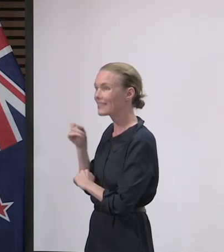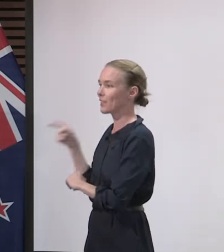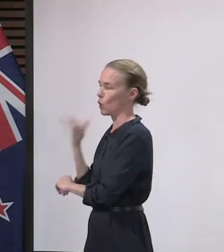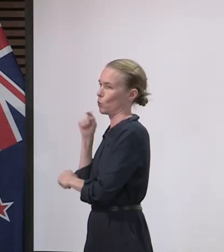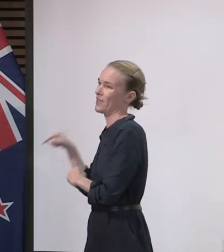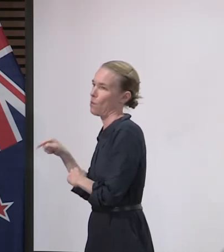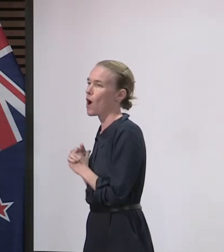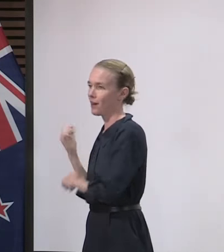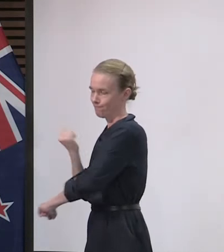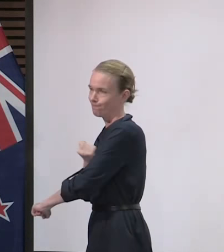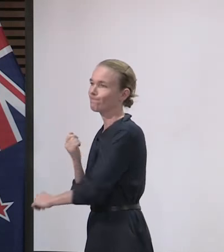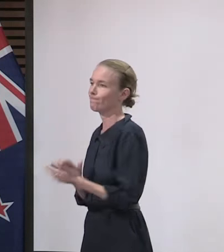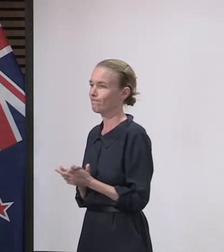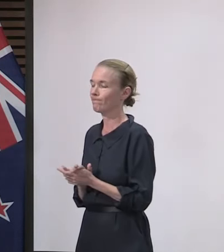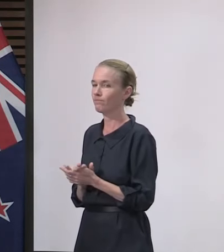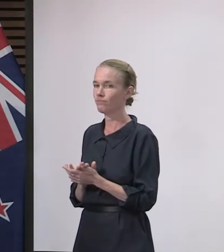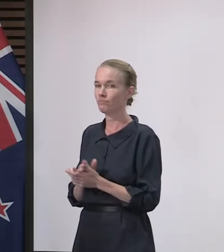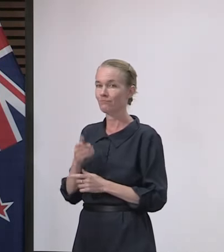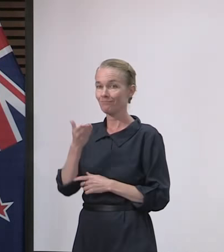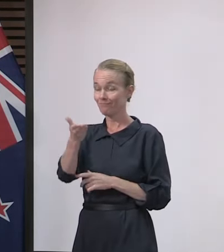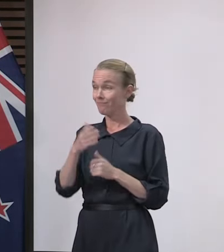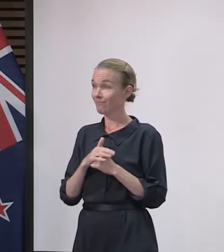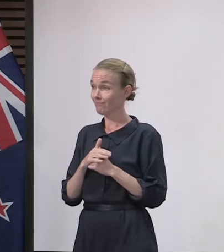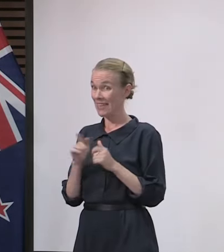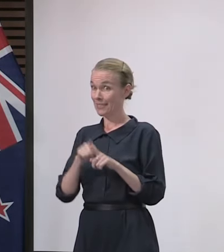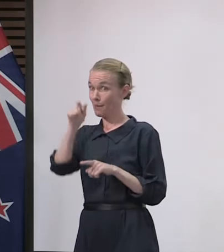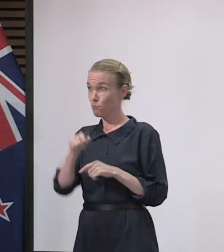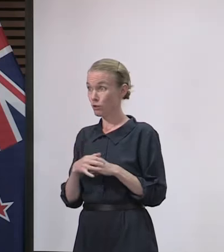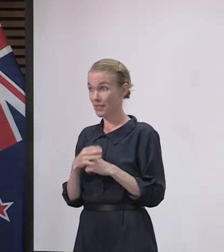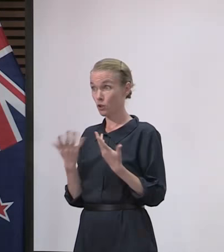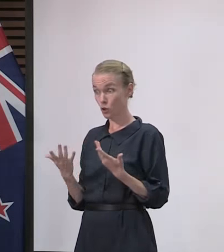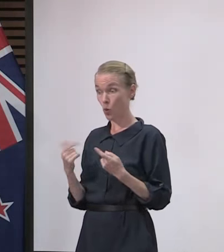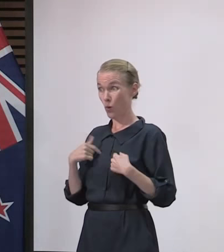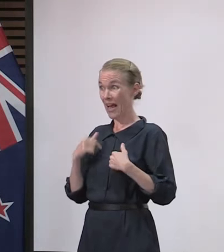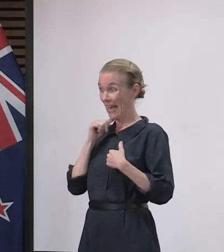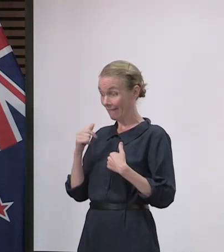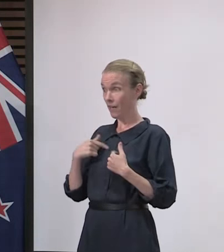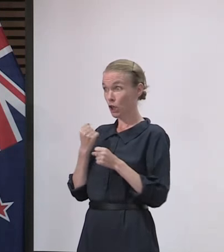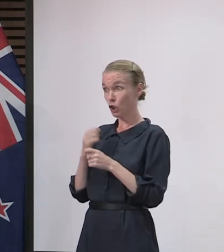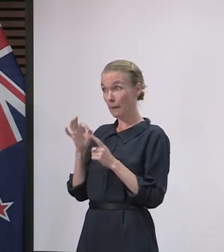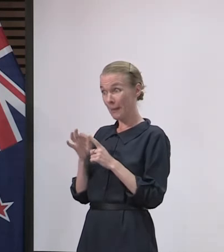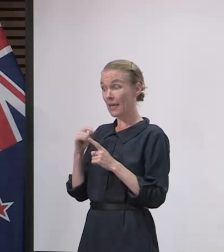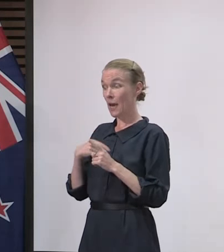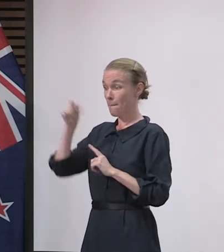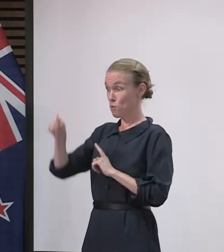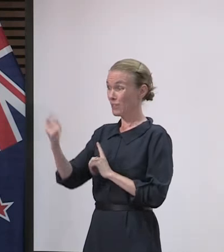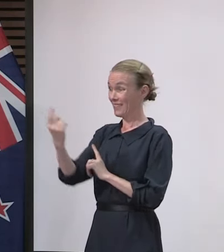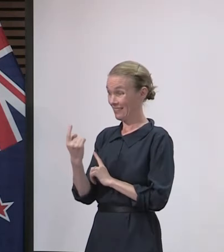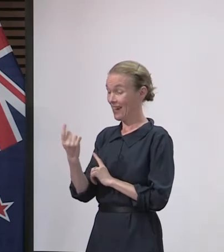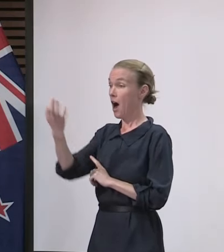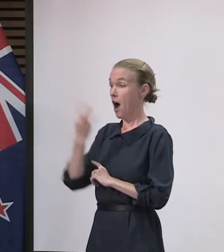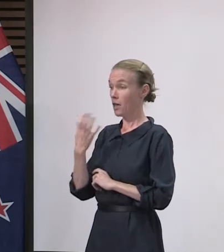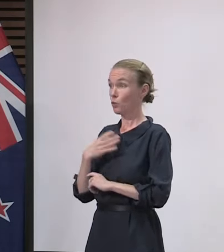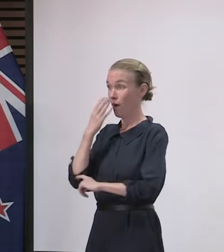Will GPs be required to tell their patients which of those vaccines that they're getting? that will be part of it and providing information about